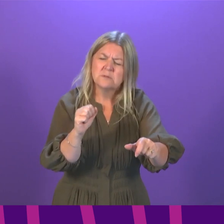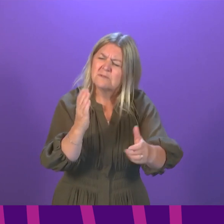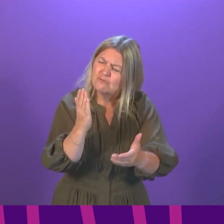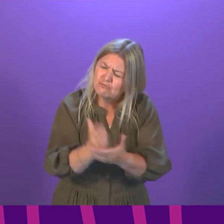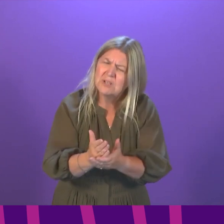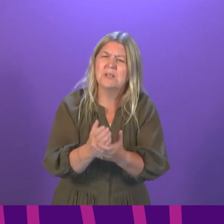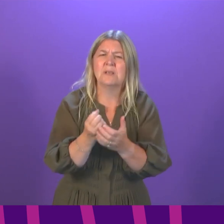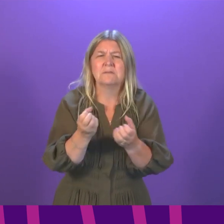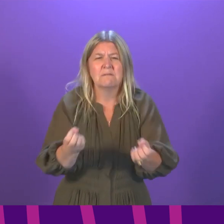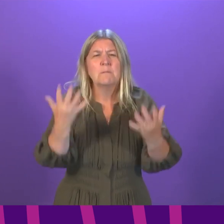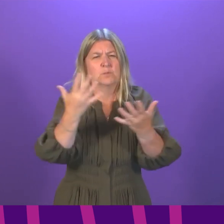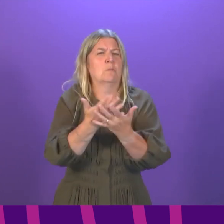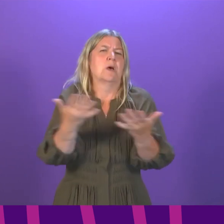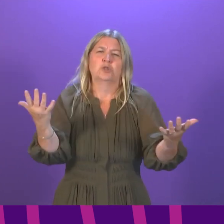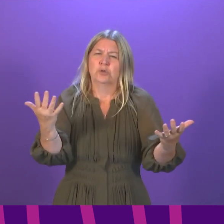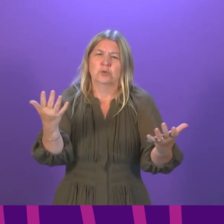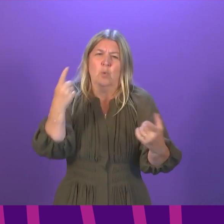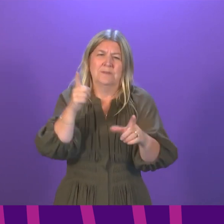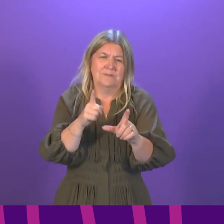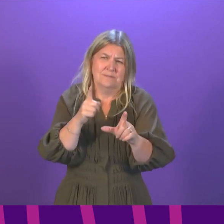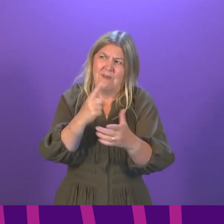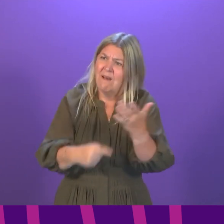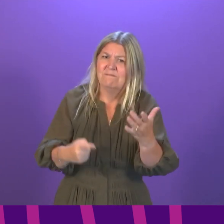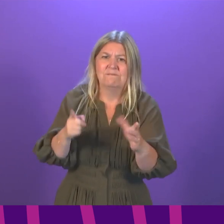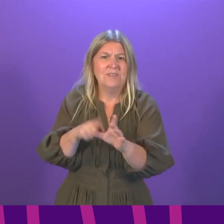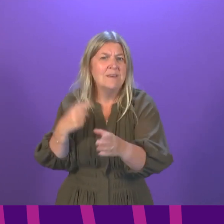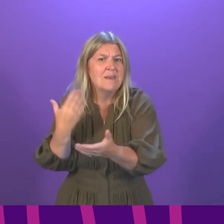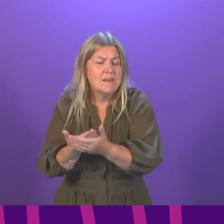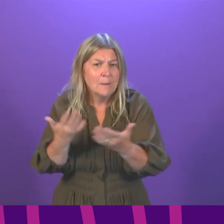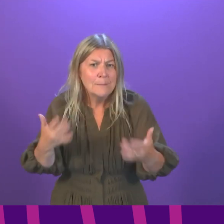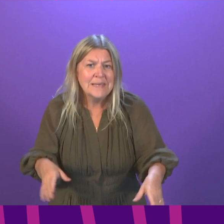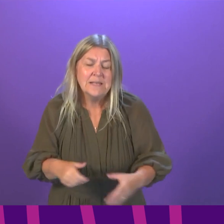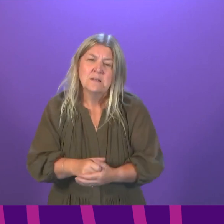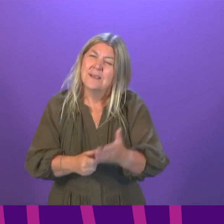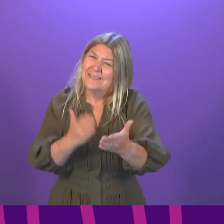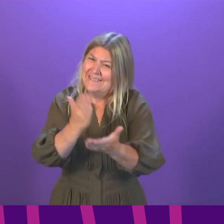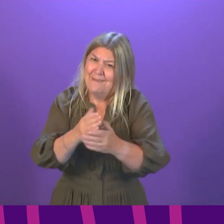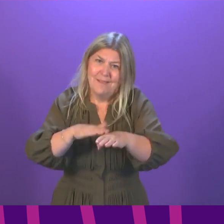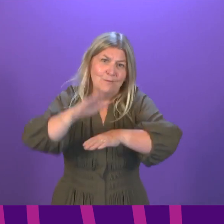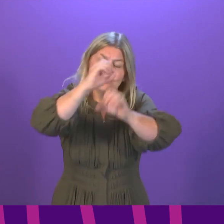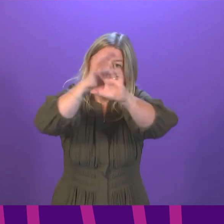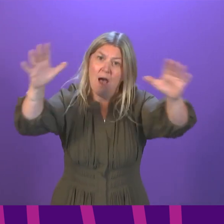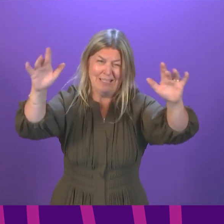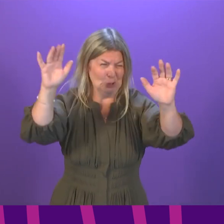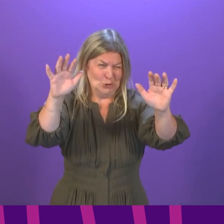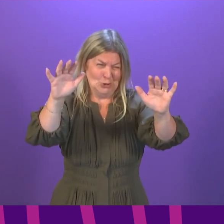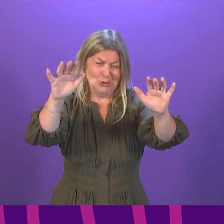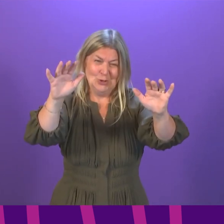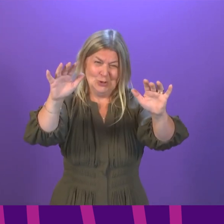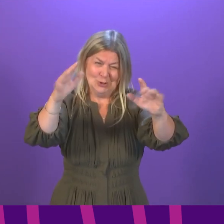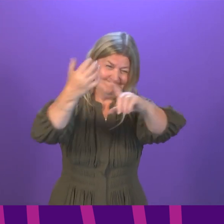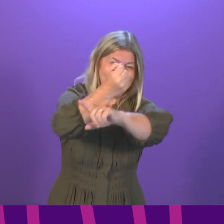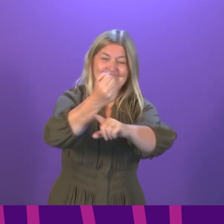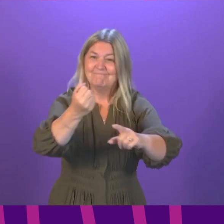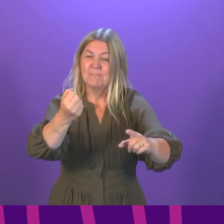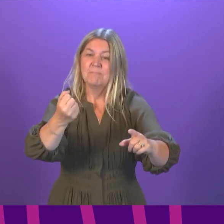over the last year and a half to get us to where we are today. There is definitely light at the end of the tunnel, but we are also at a crucial point for